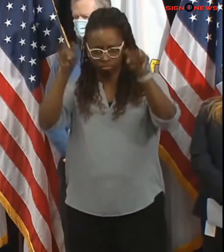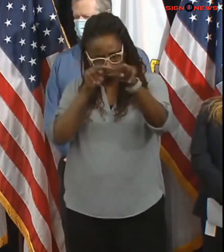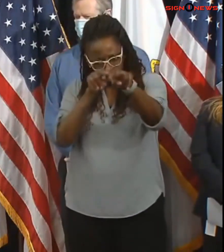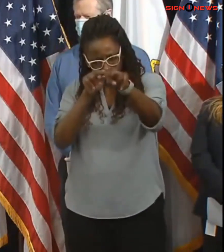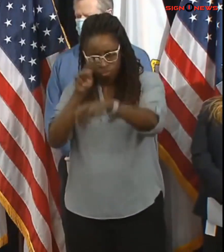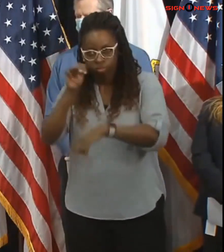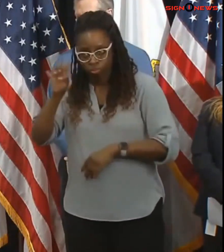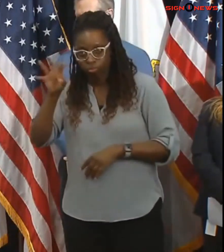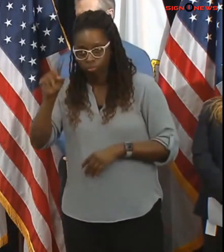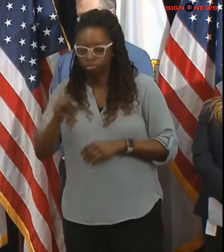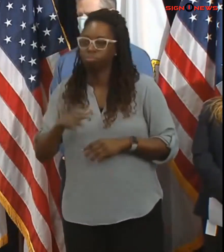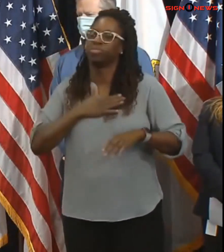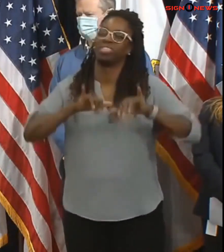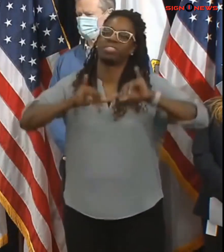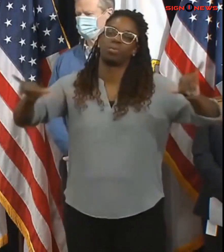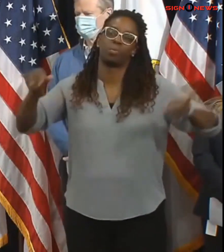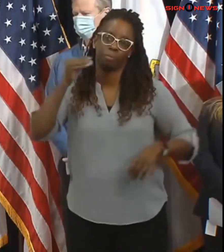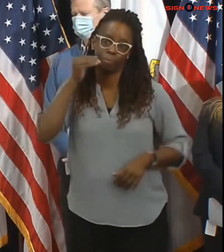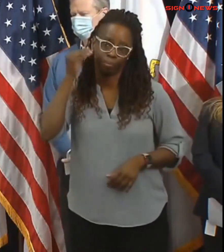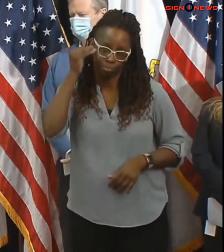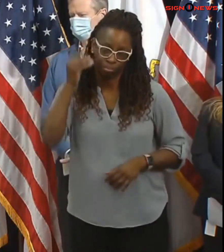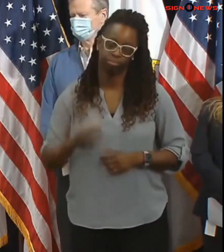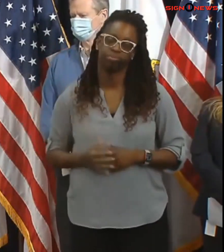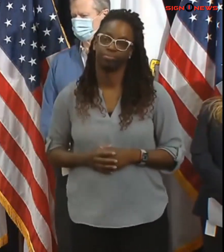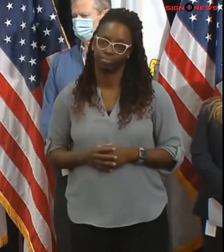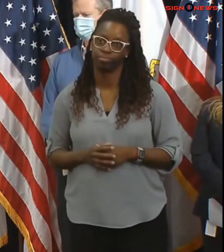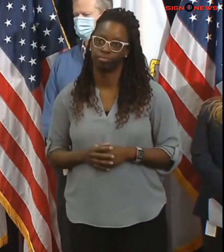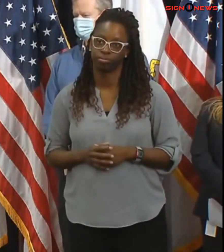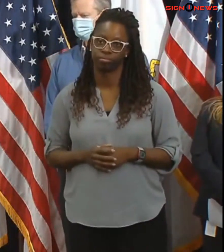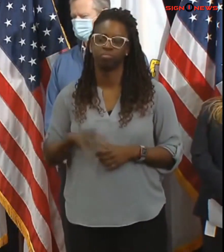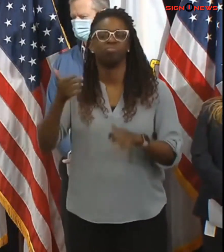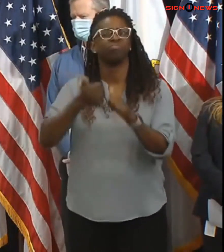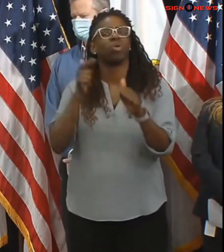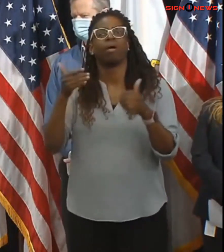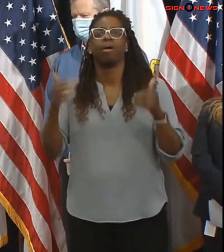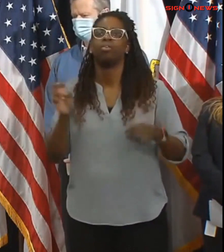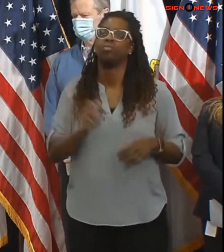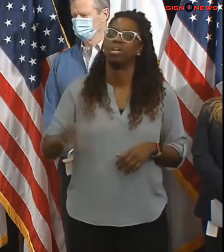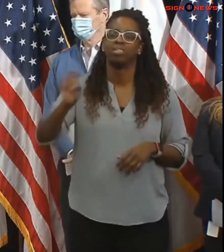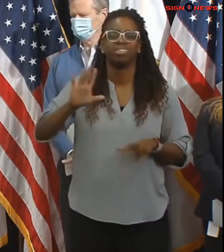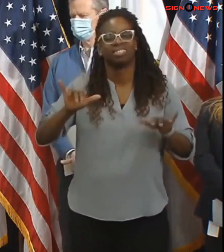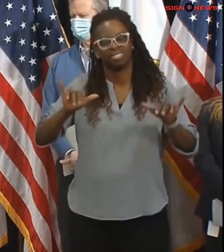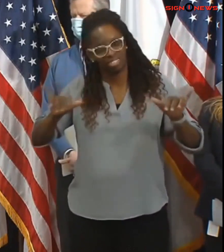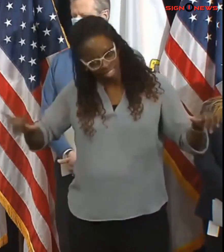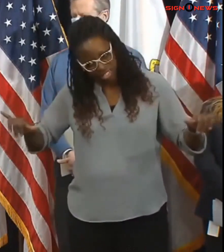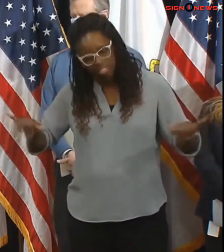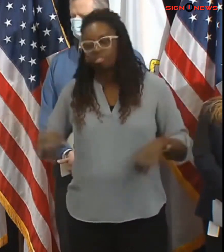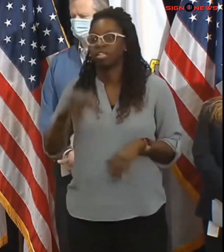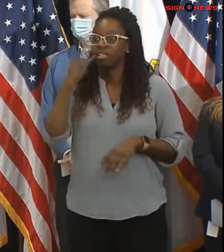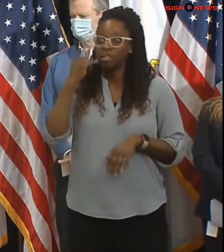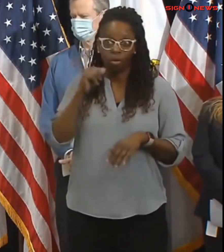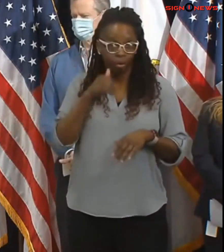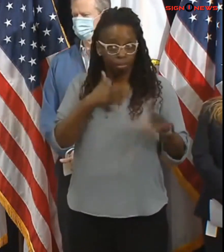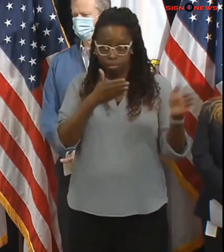necessary be extremely cautious if you do not have to be on the roadways and leave plenty of distance to let the crews do their job